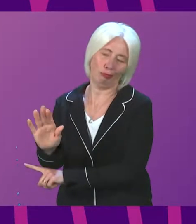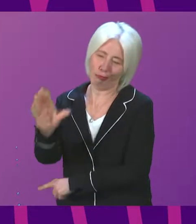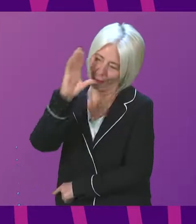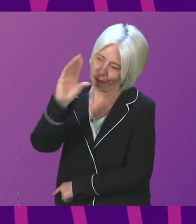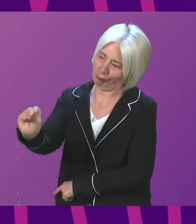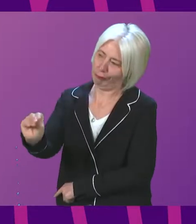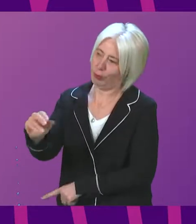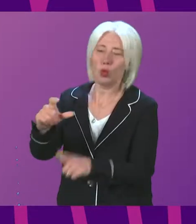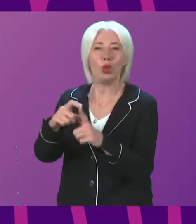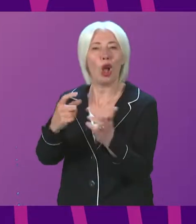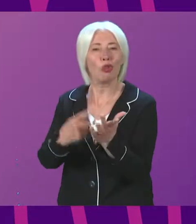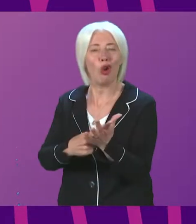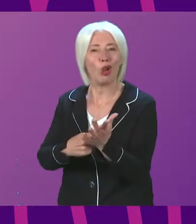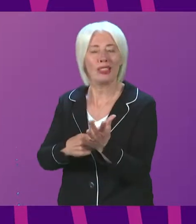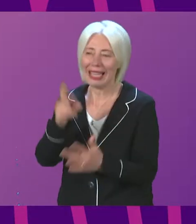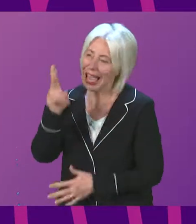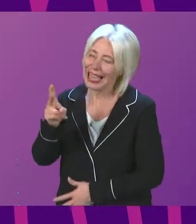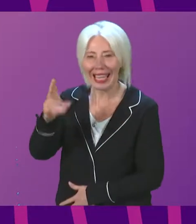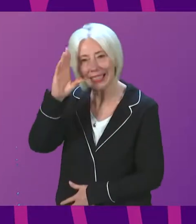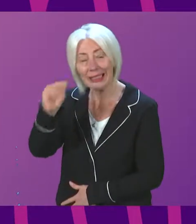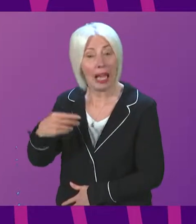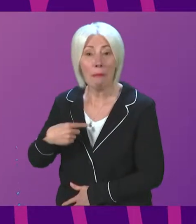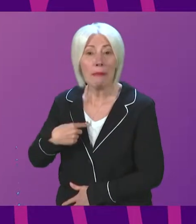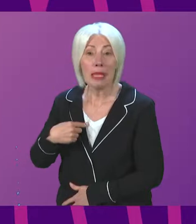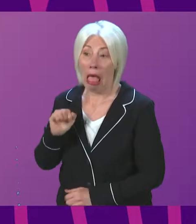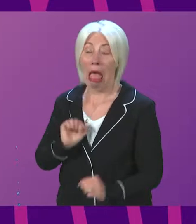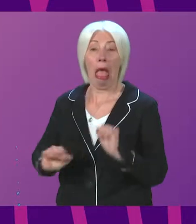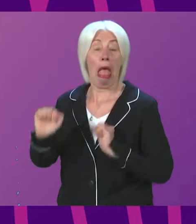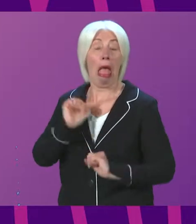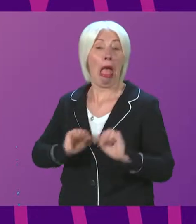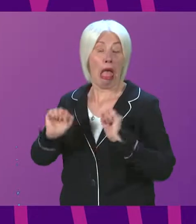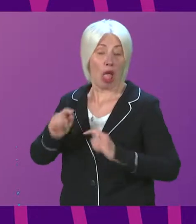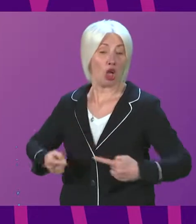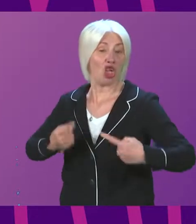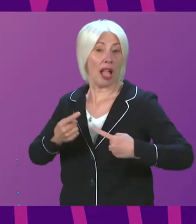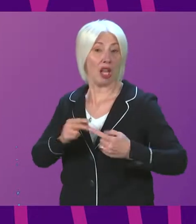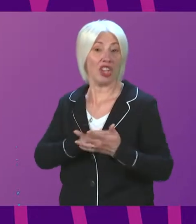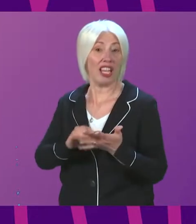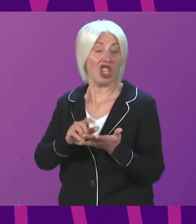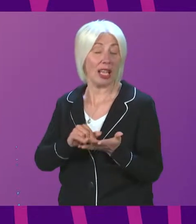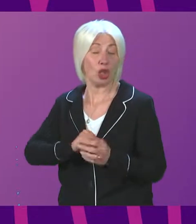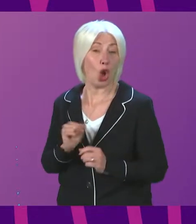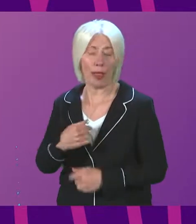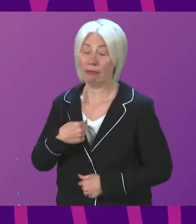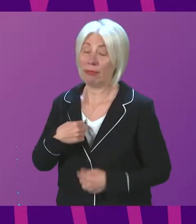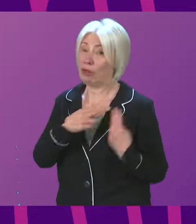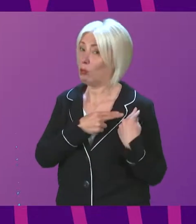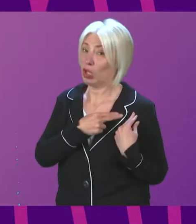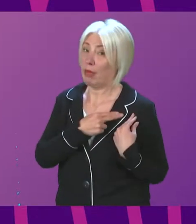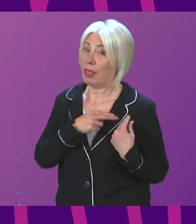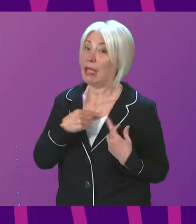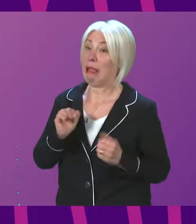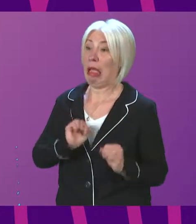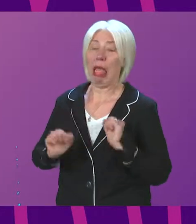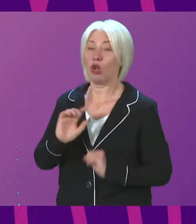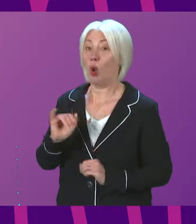Ross again, that while I do not shy away from the challenges in NHS Scotland, which are my responsibility, waiting